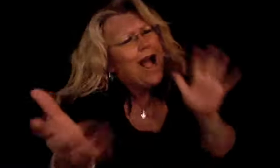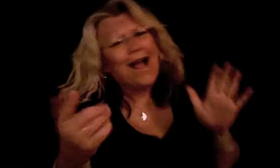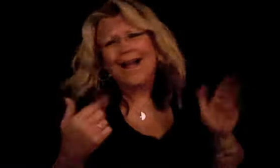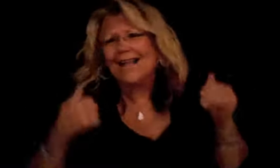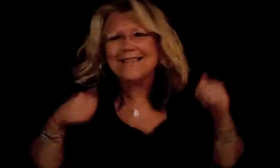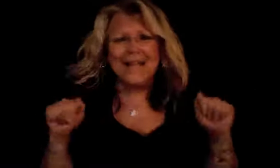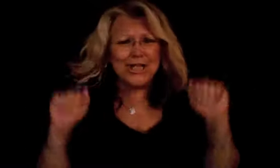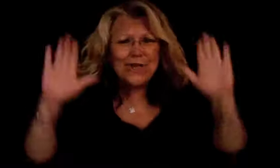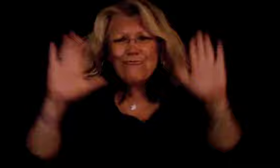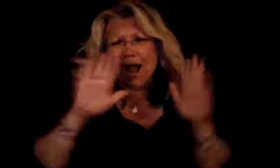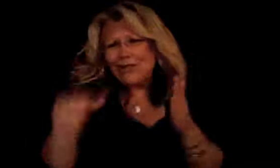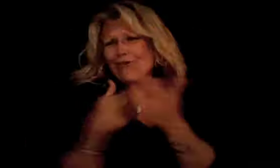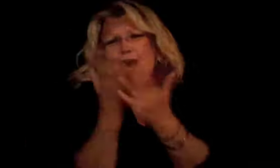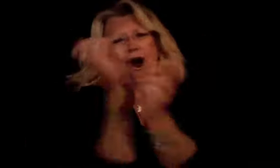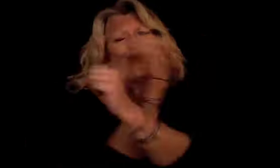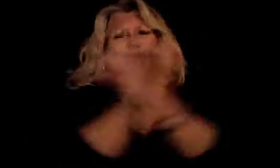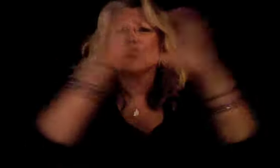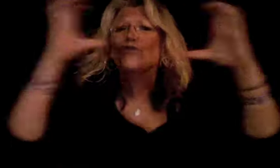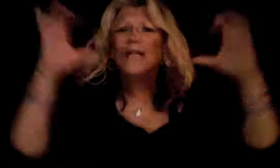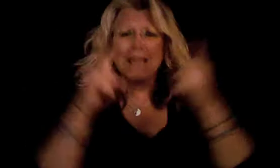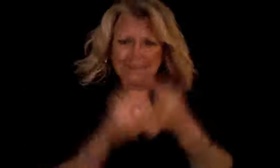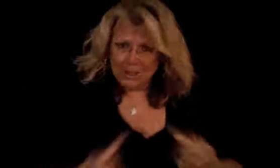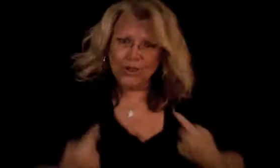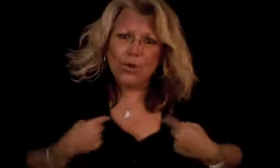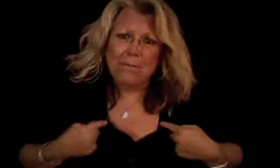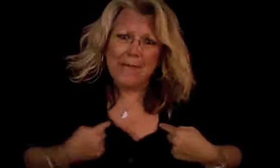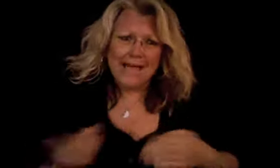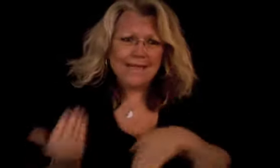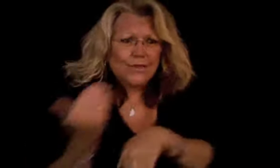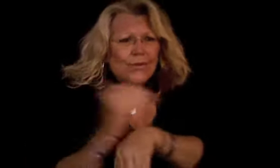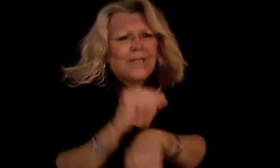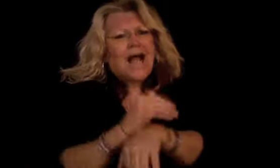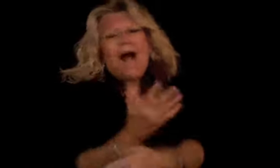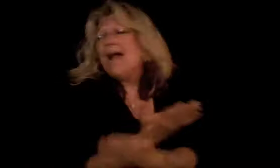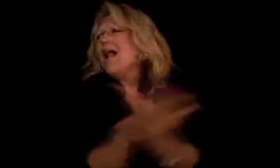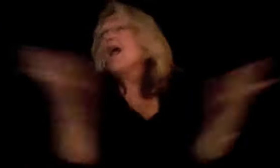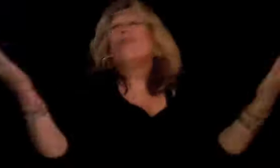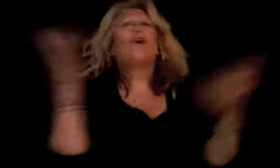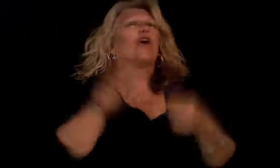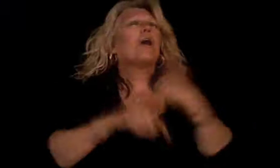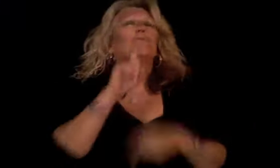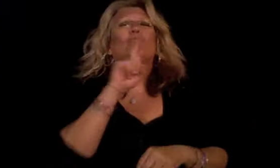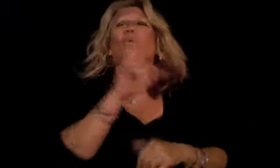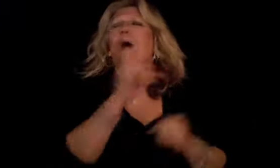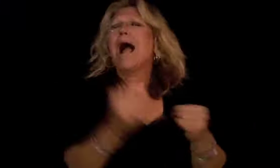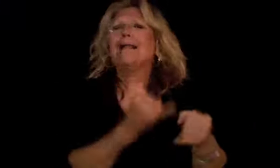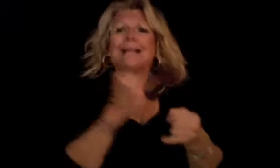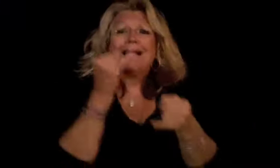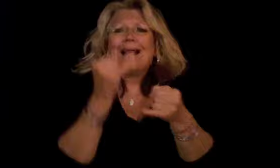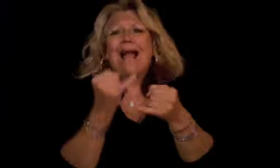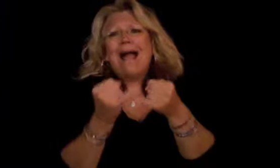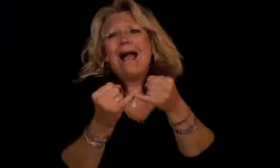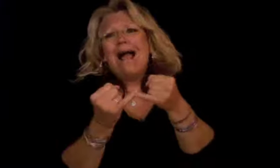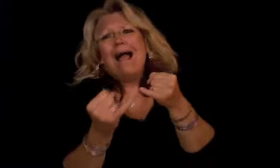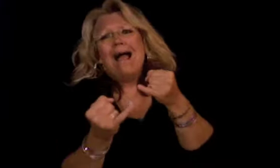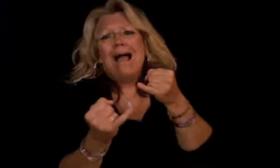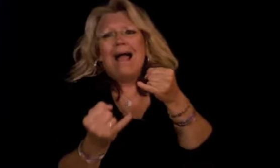Surrender all your dreams to me tonight Surrender all